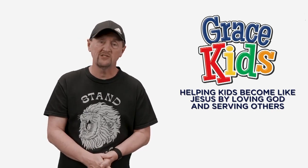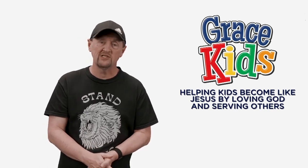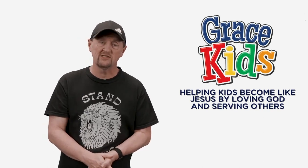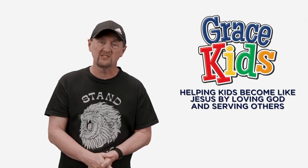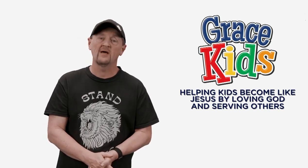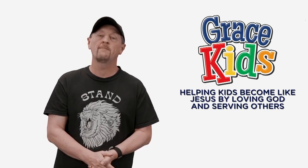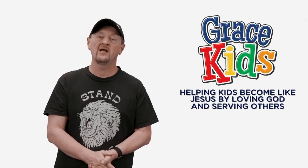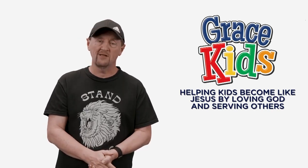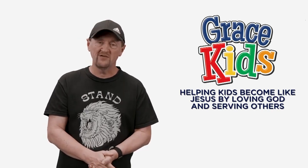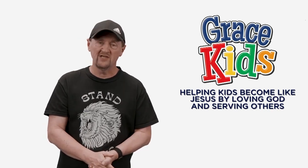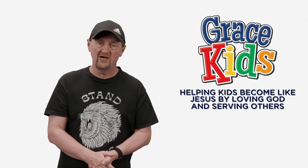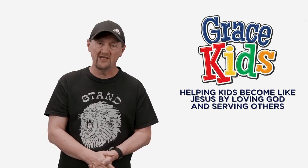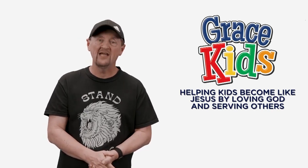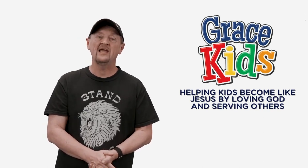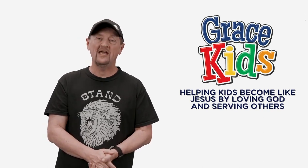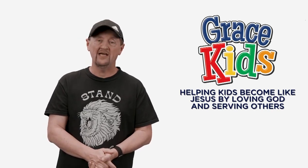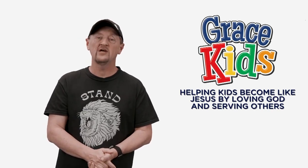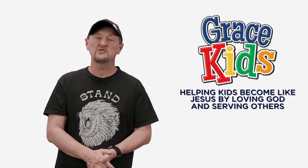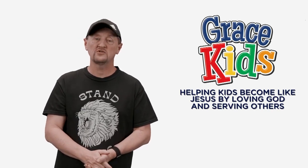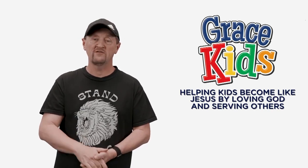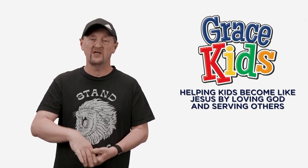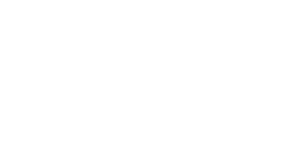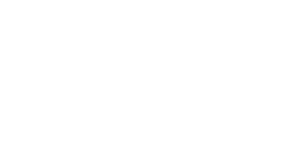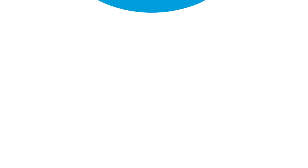like Jesus by loving God and serving others